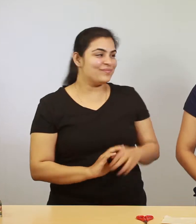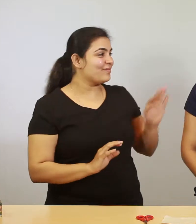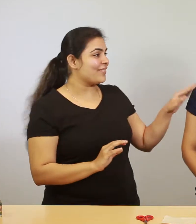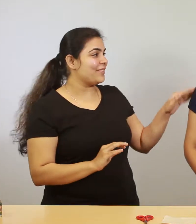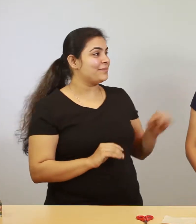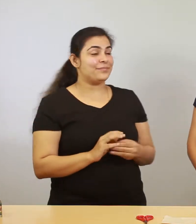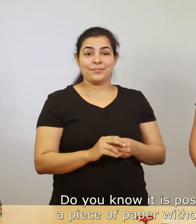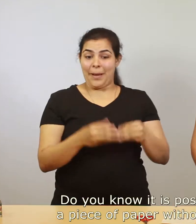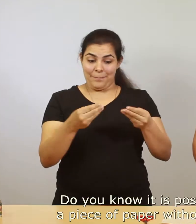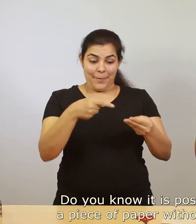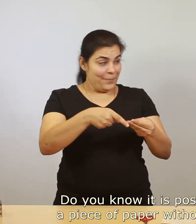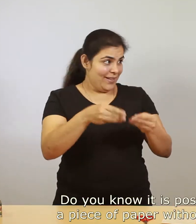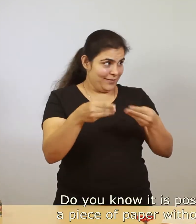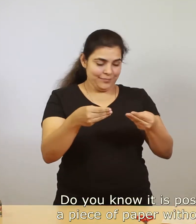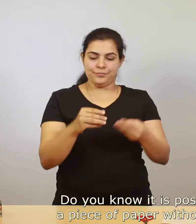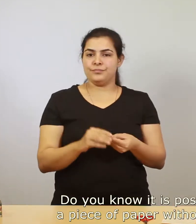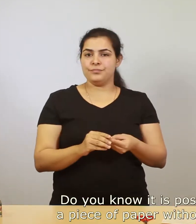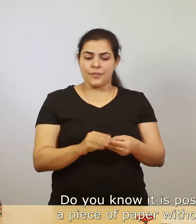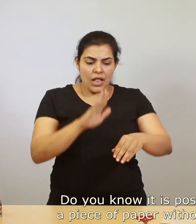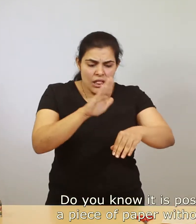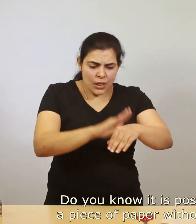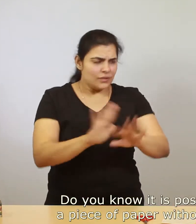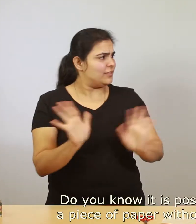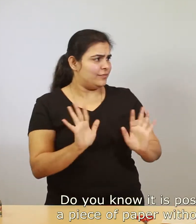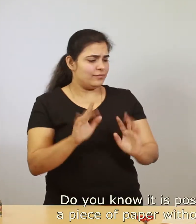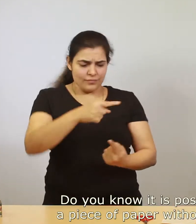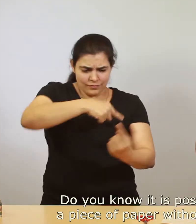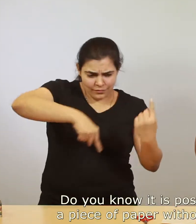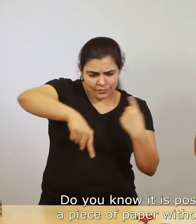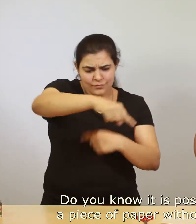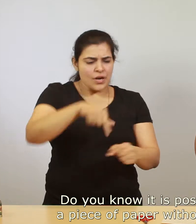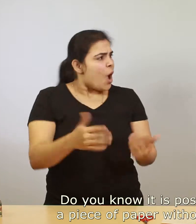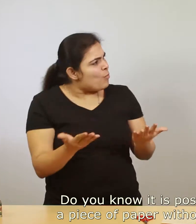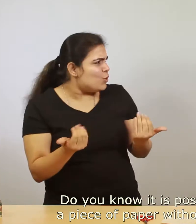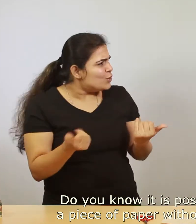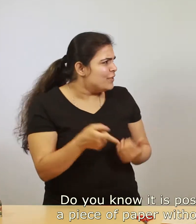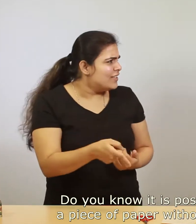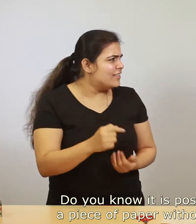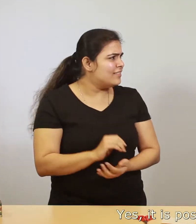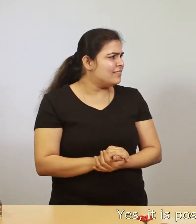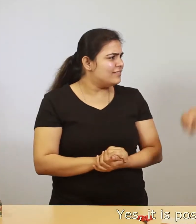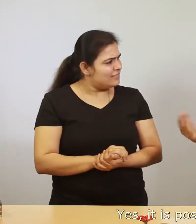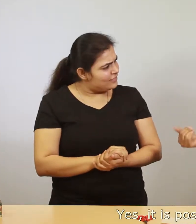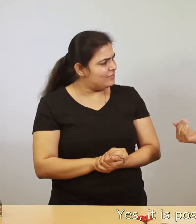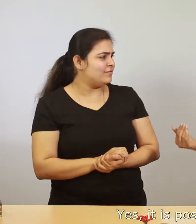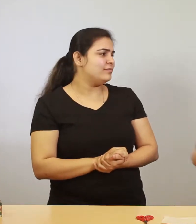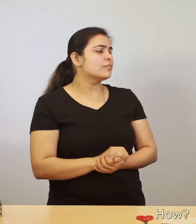hello do you know it is possible to rotate a piece of paper without touching it yes it is possible how